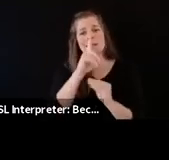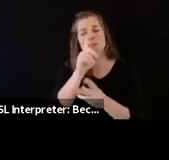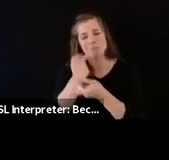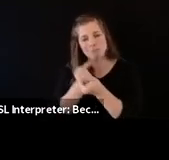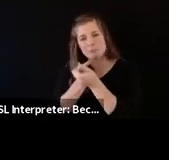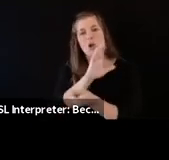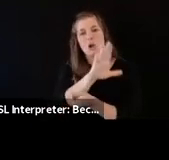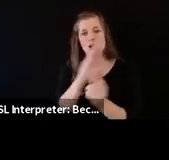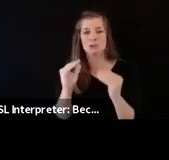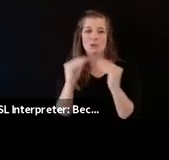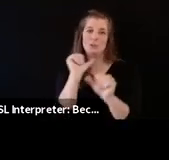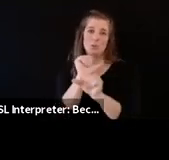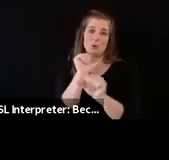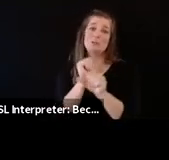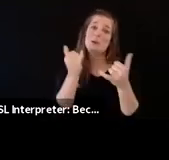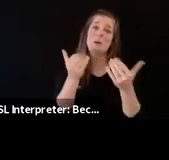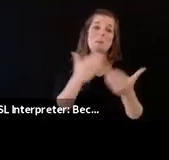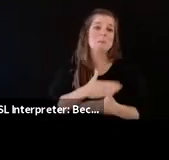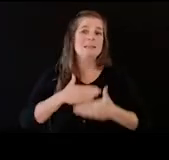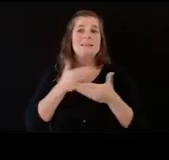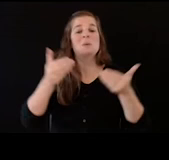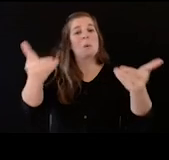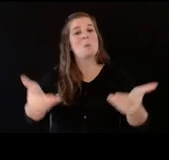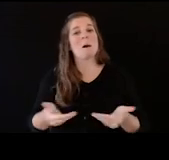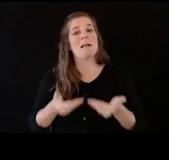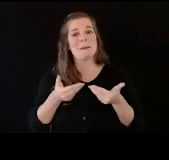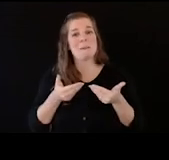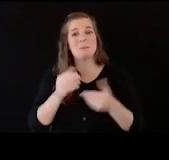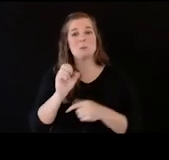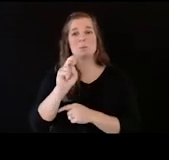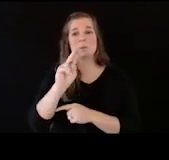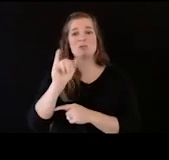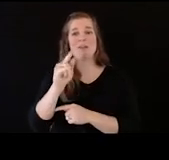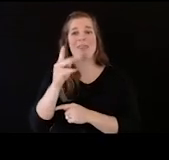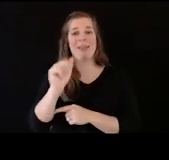work. So please join me in welcoming Sujata Baliga.